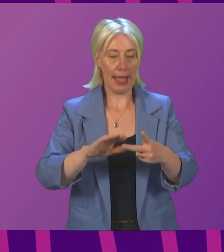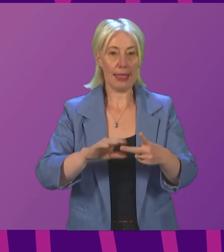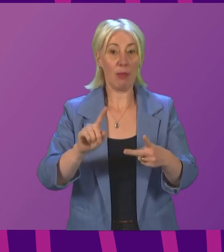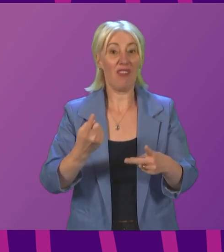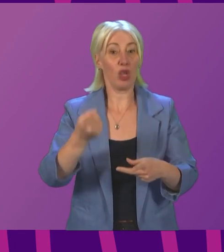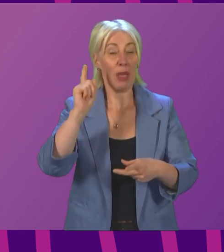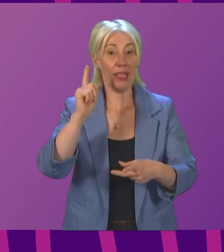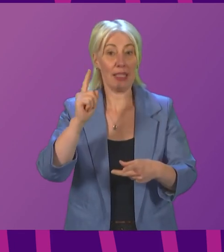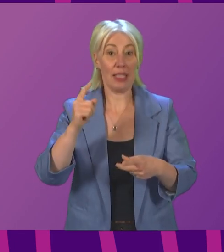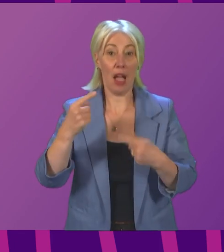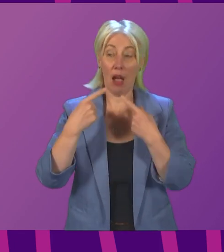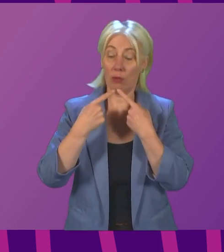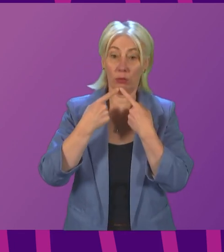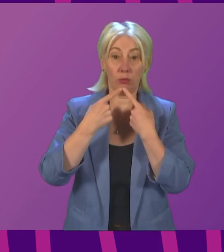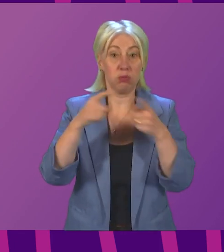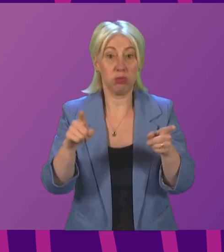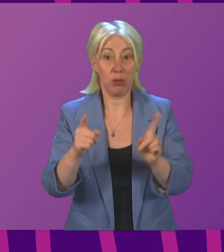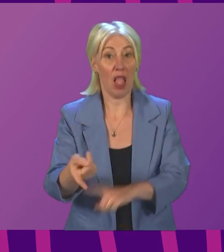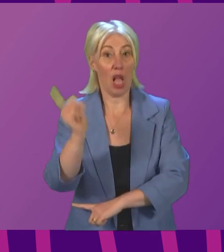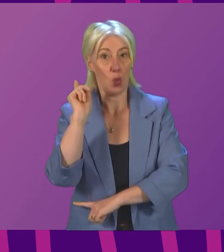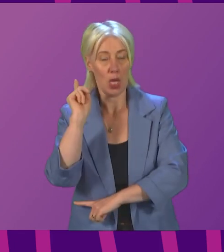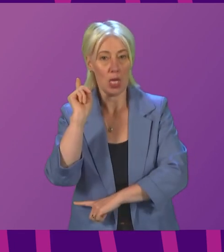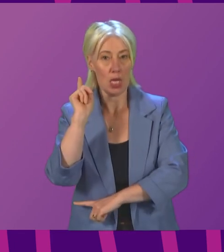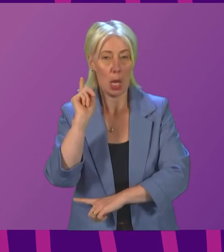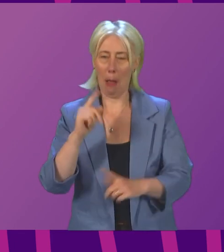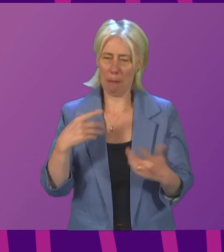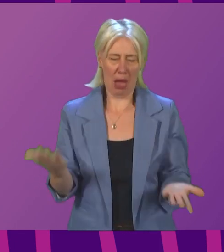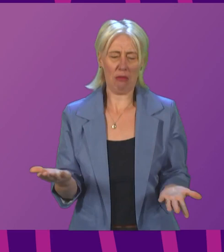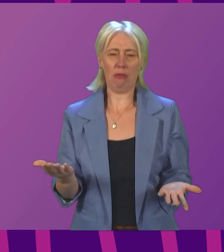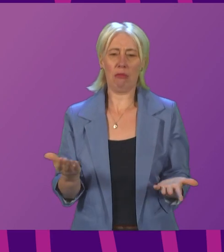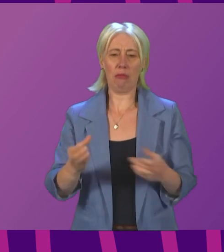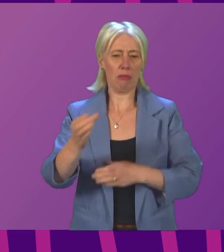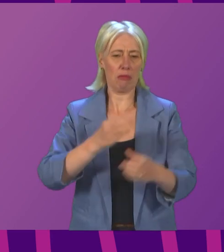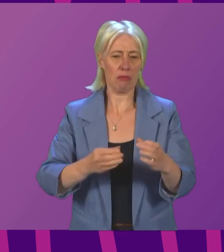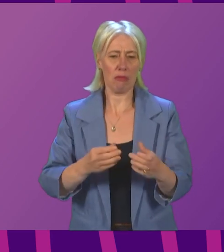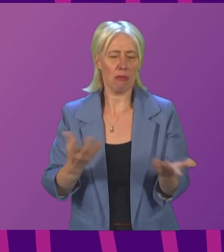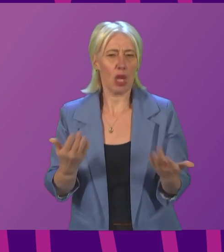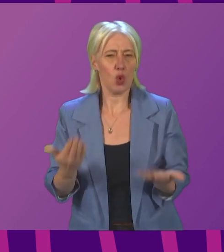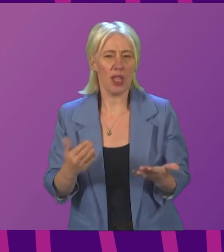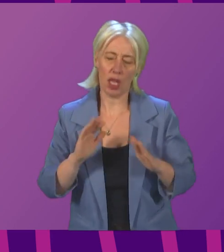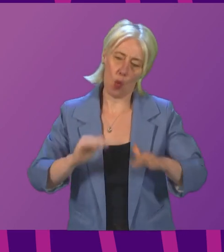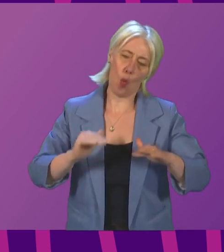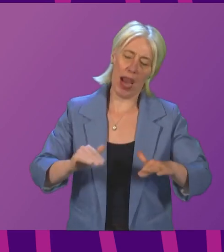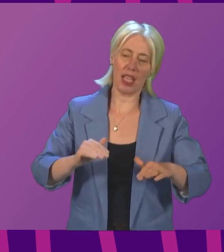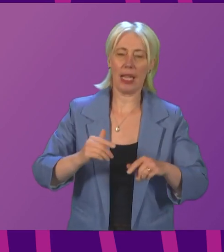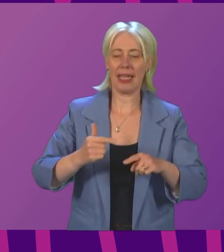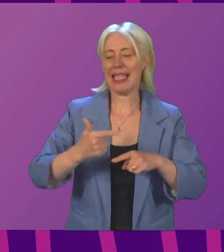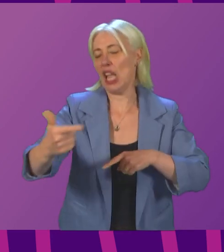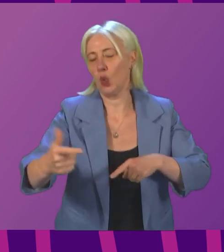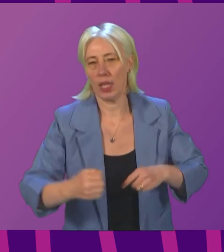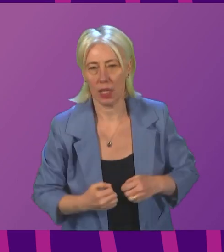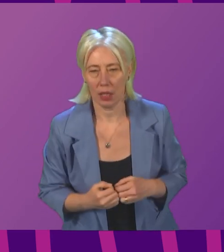was sent out to give this Parliament last week. Instead, are being told once more to wait until next week.